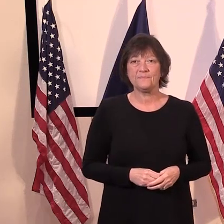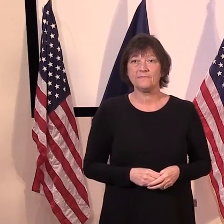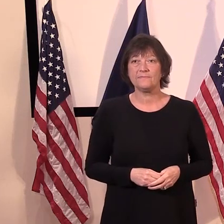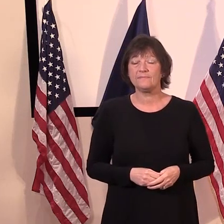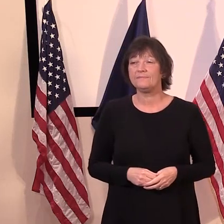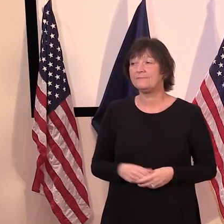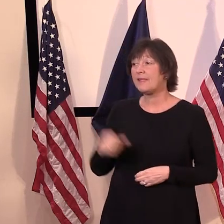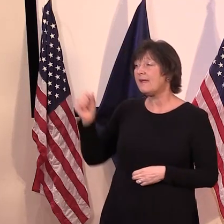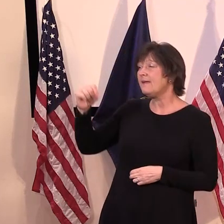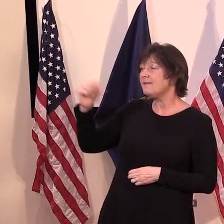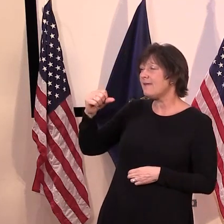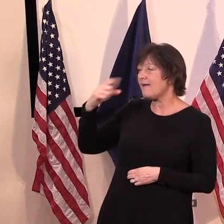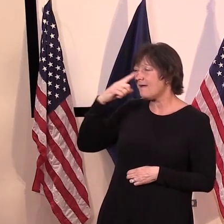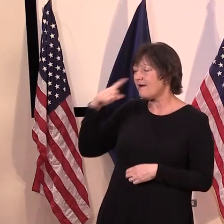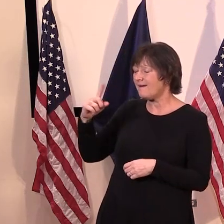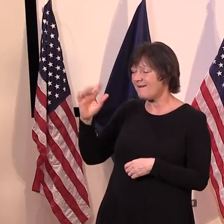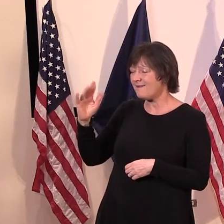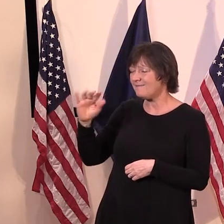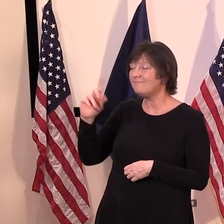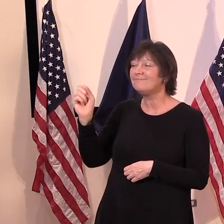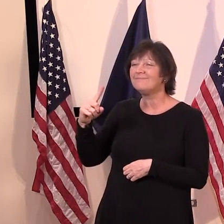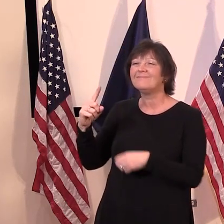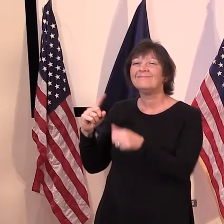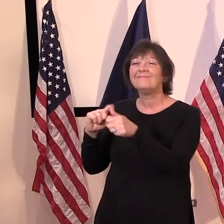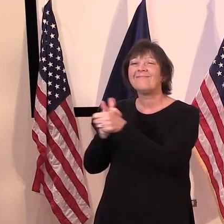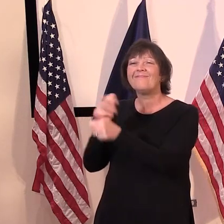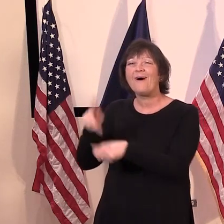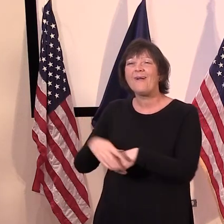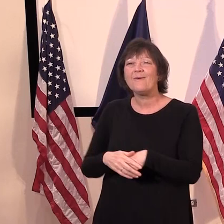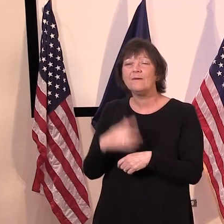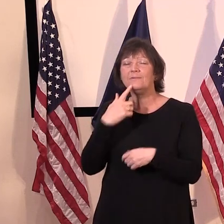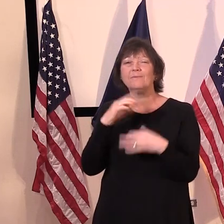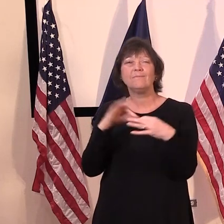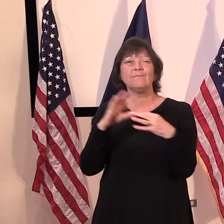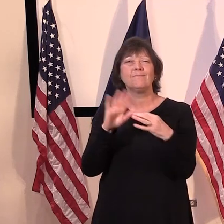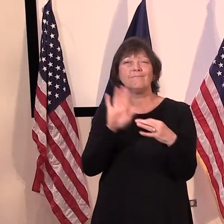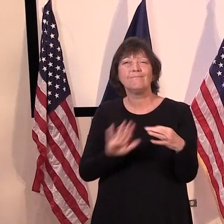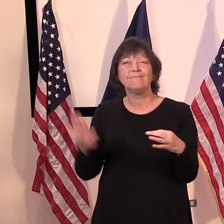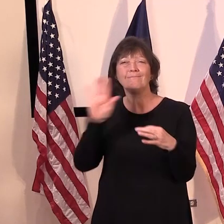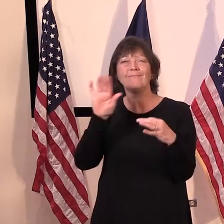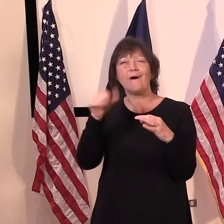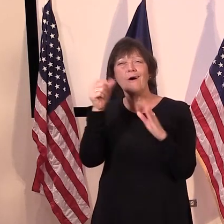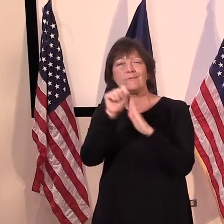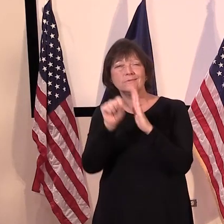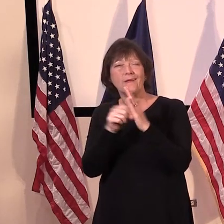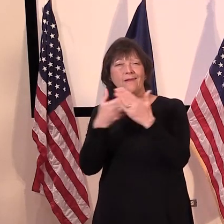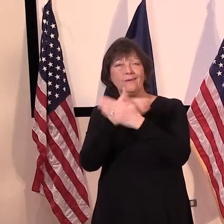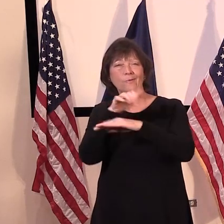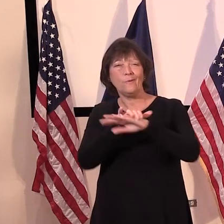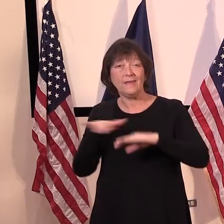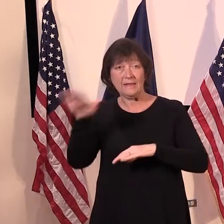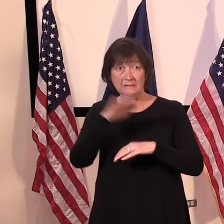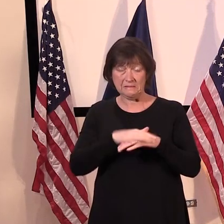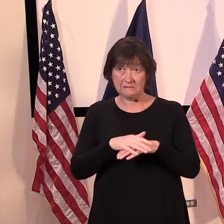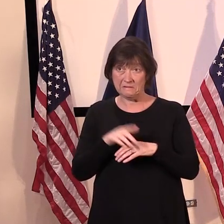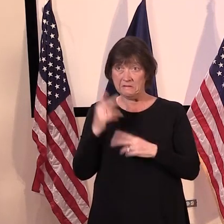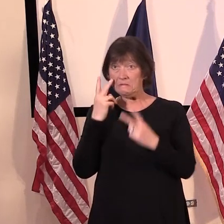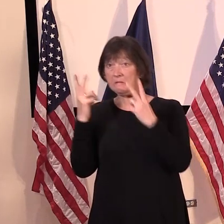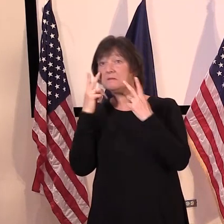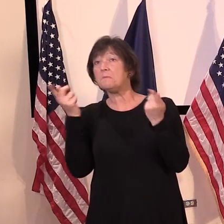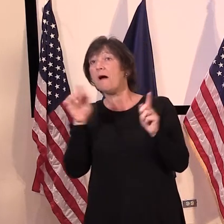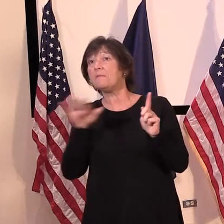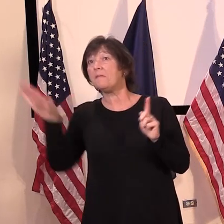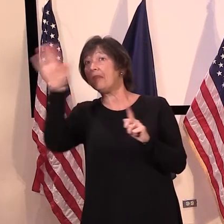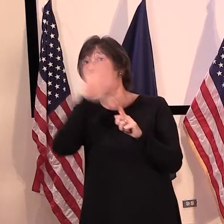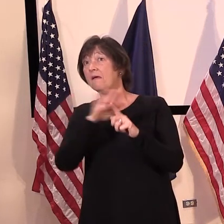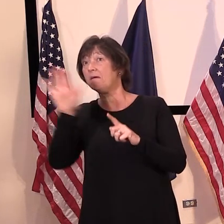Yeah. And then just to follow up on that, when you mentioned other states, I mean, how much is that going to weigh into your decision-making, the, the experience that